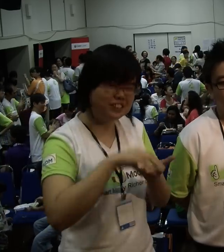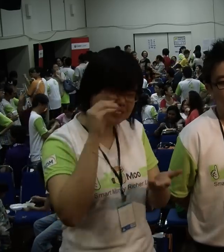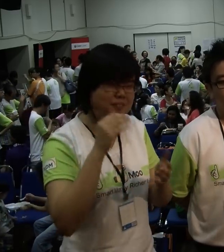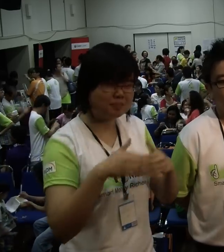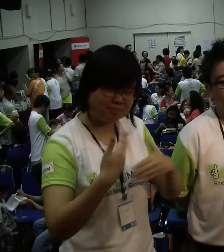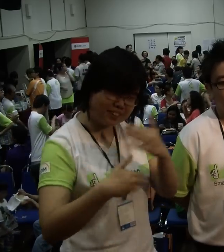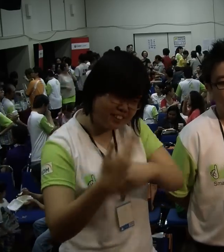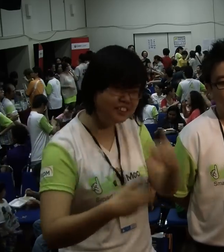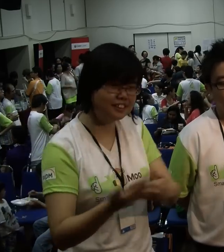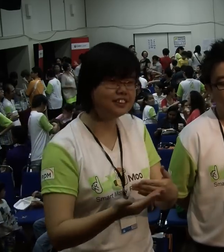hope that they will learn.